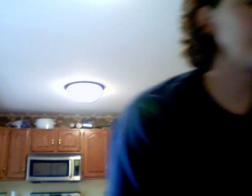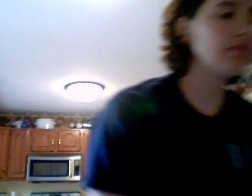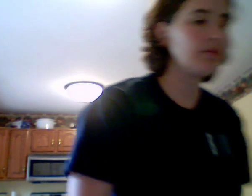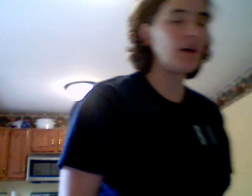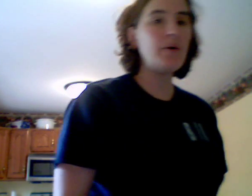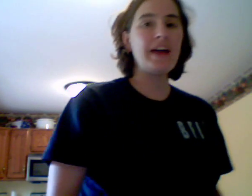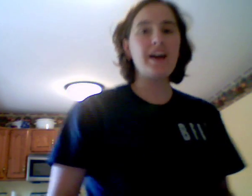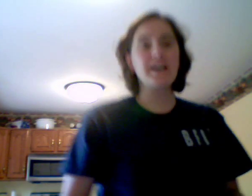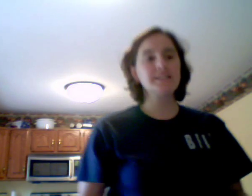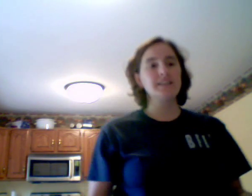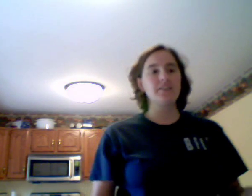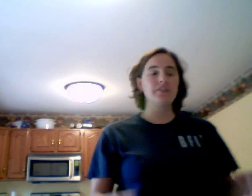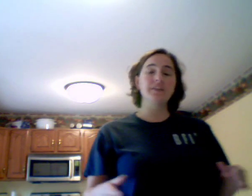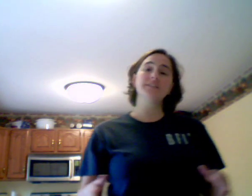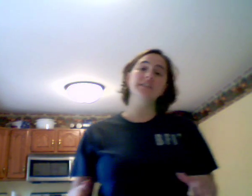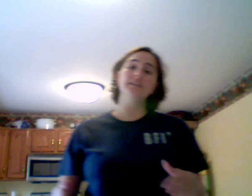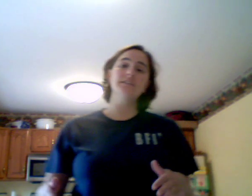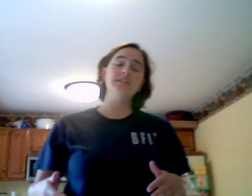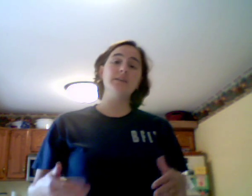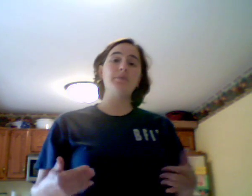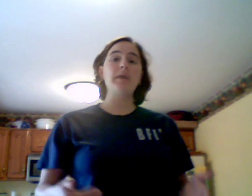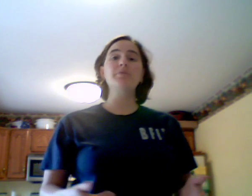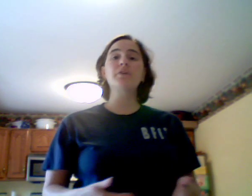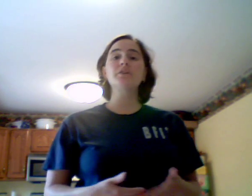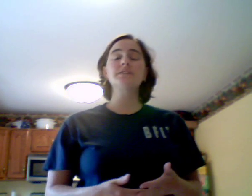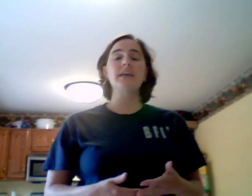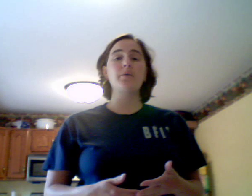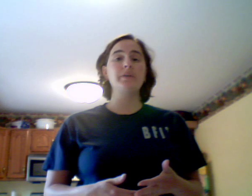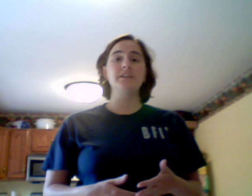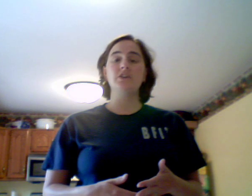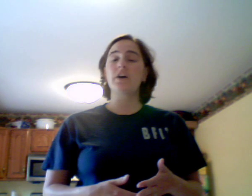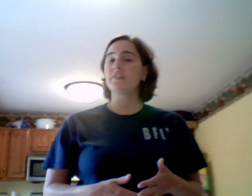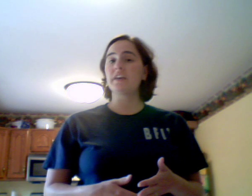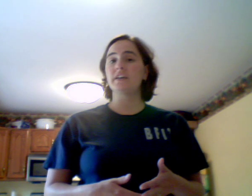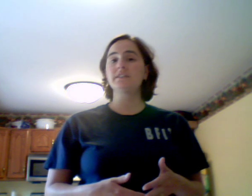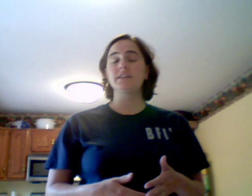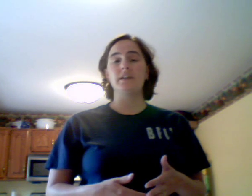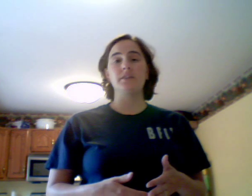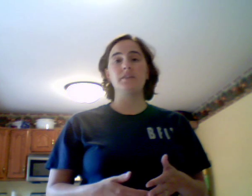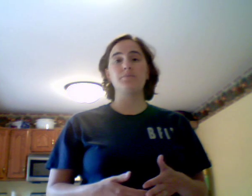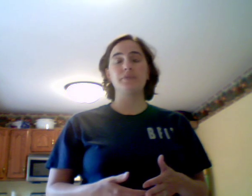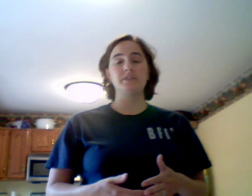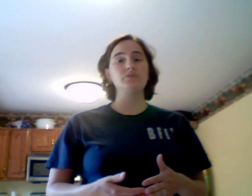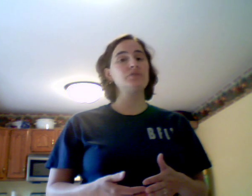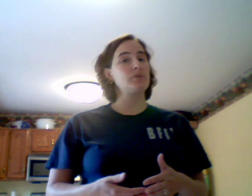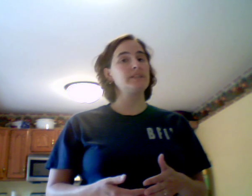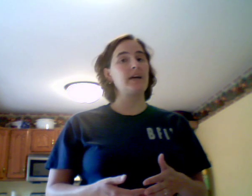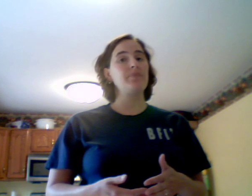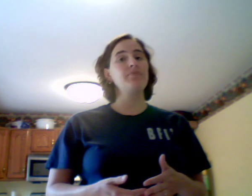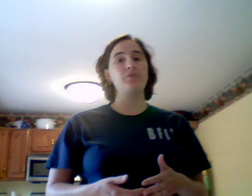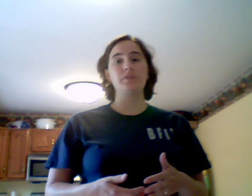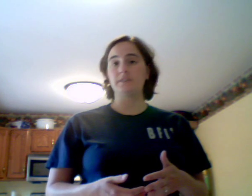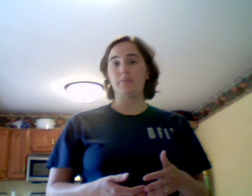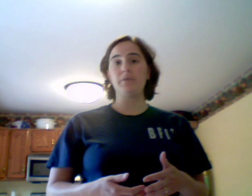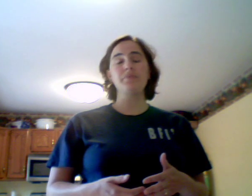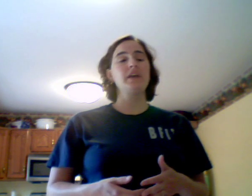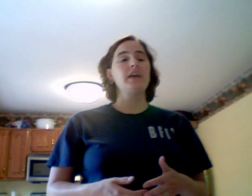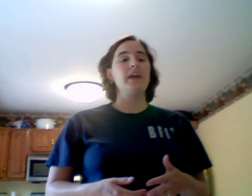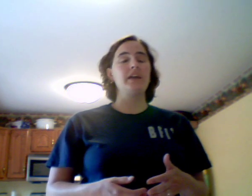Okay, guys, this is the Bible verse that we taught the kids in preschool storytime for the summer. It